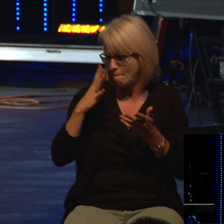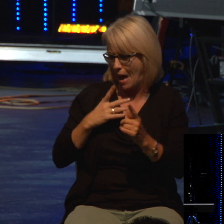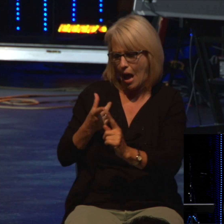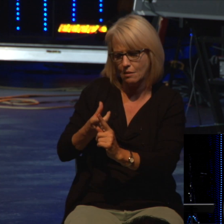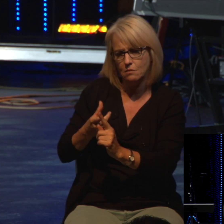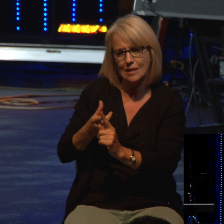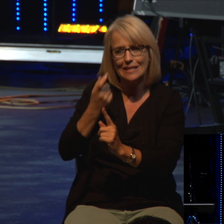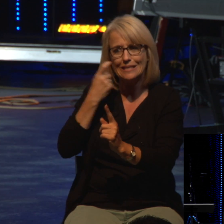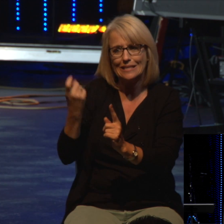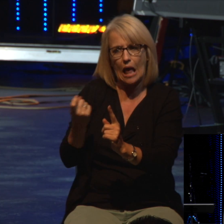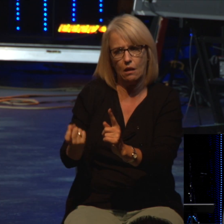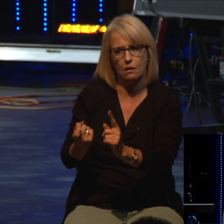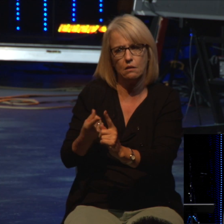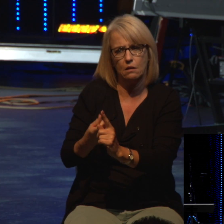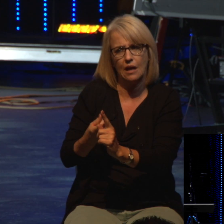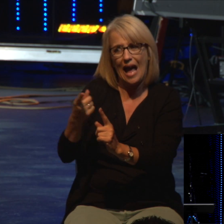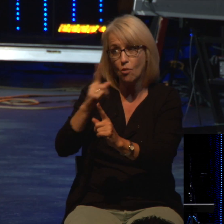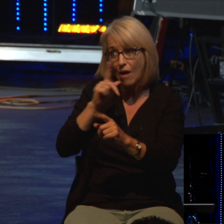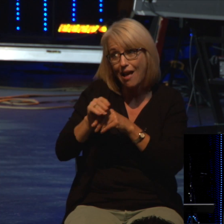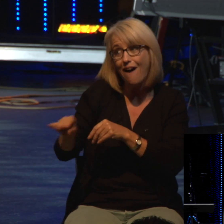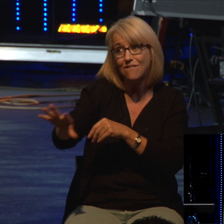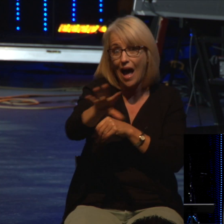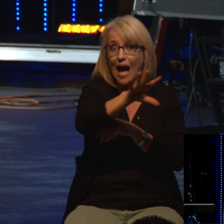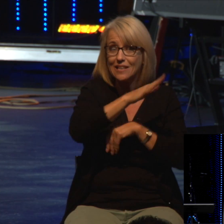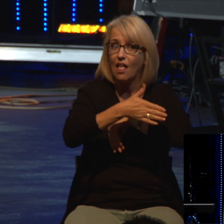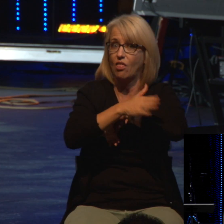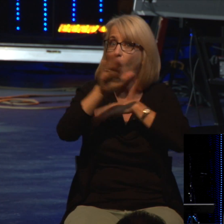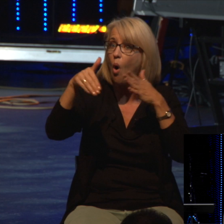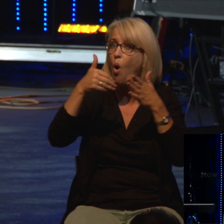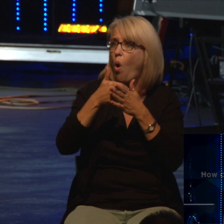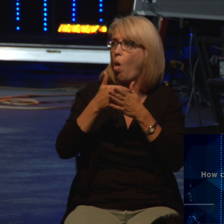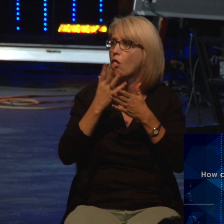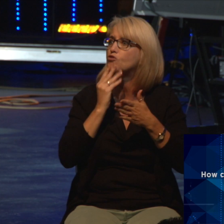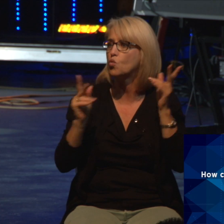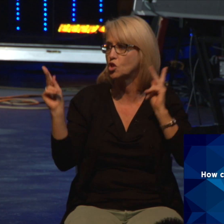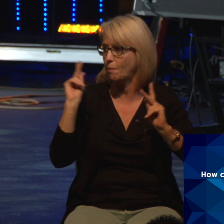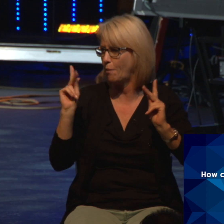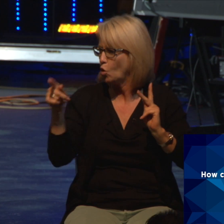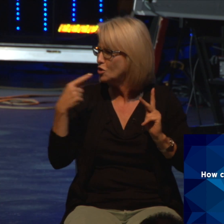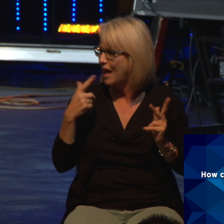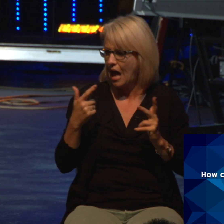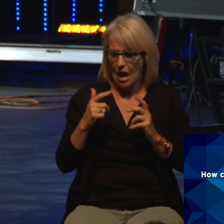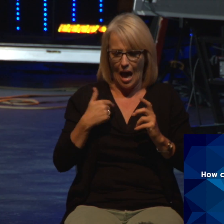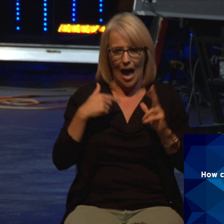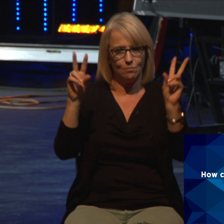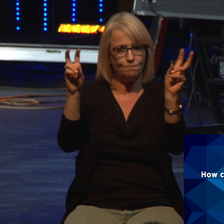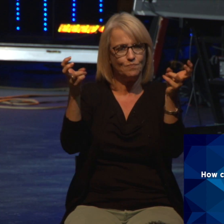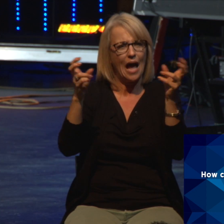nation. And I've entitled this, How Can Just One Sin Be So Serious? I guess